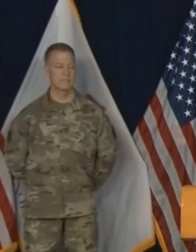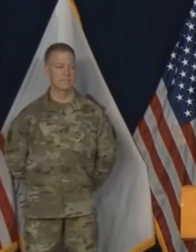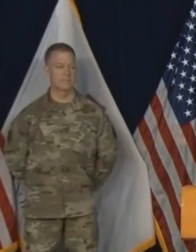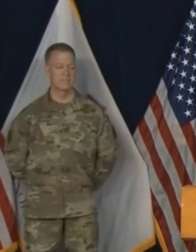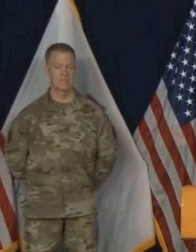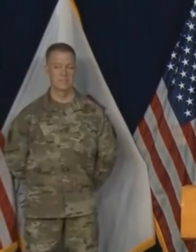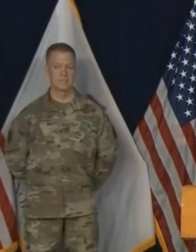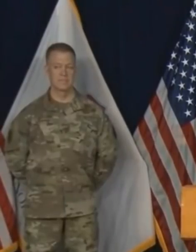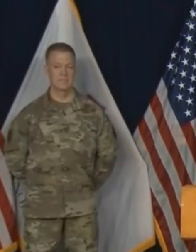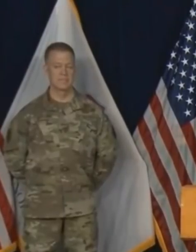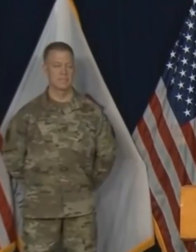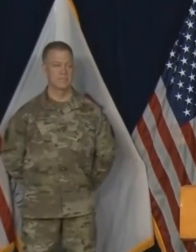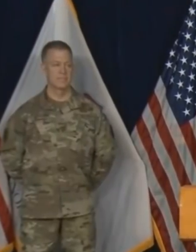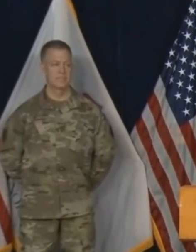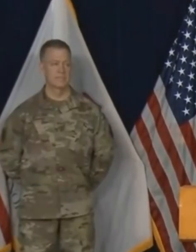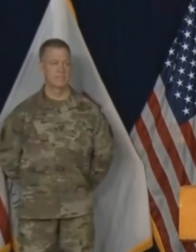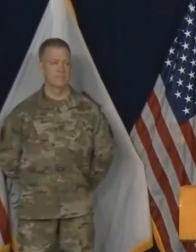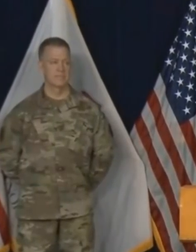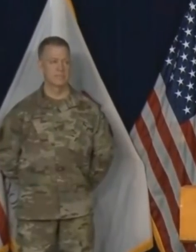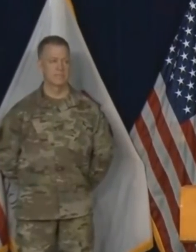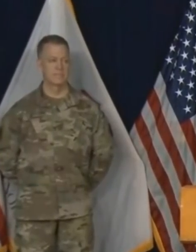How well. .